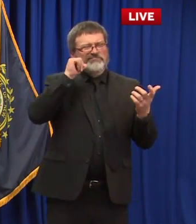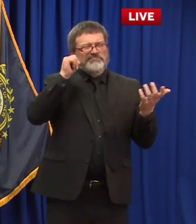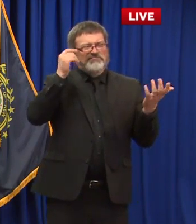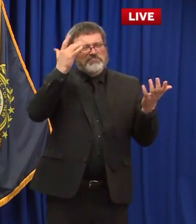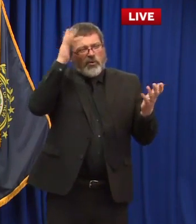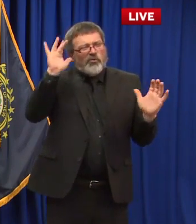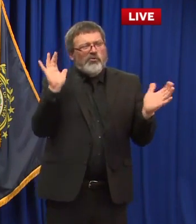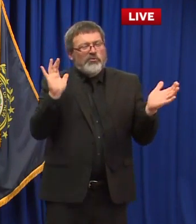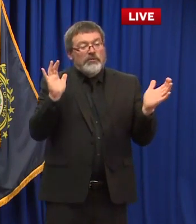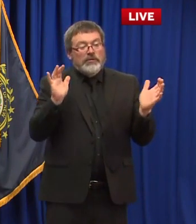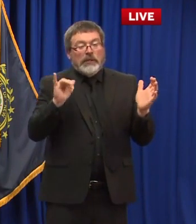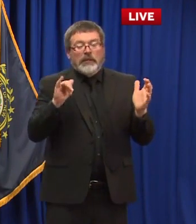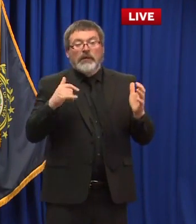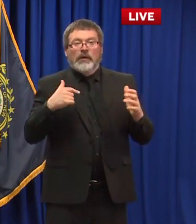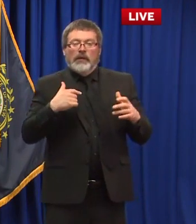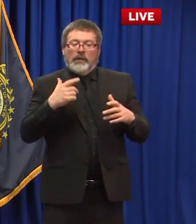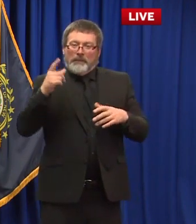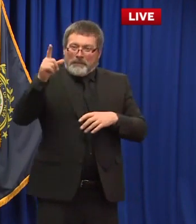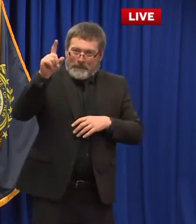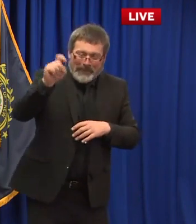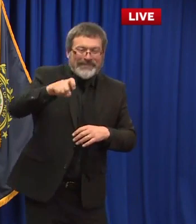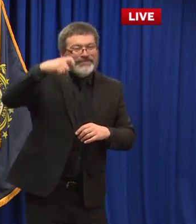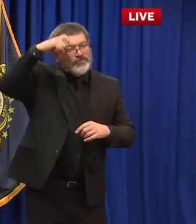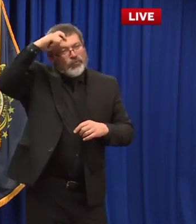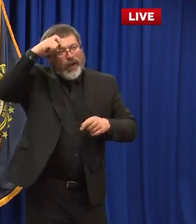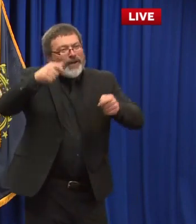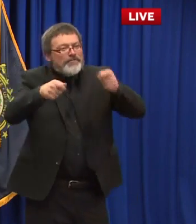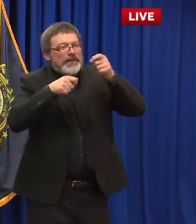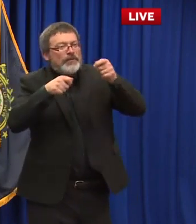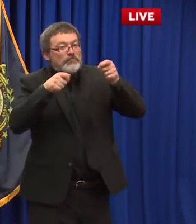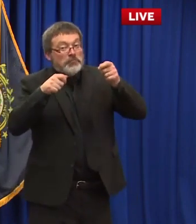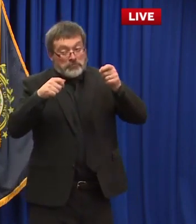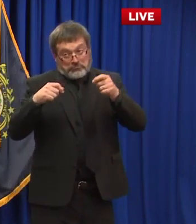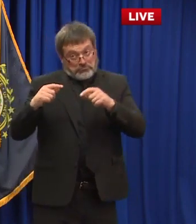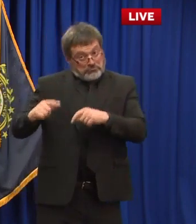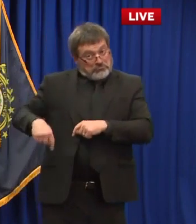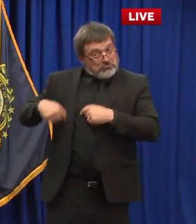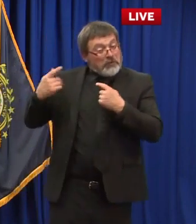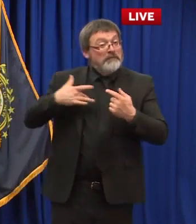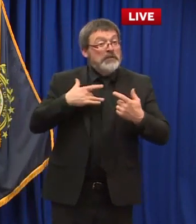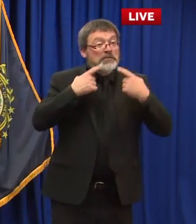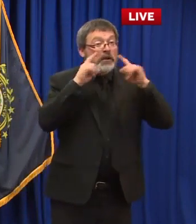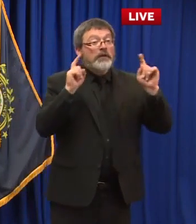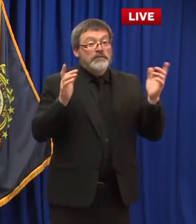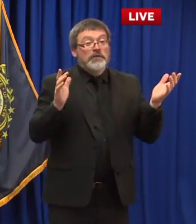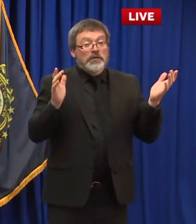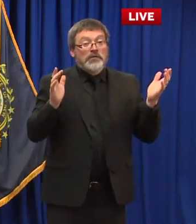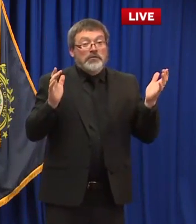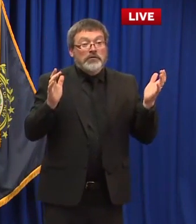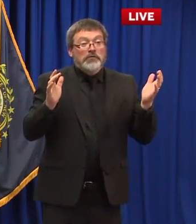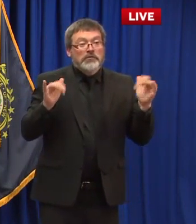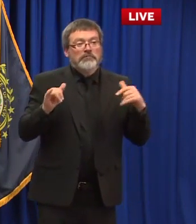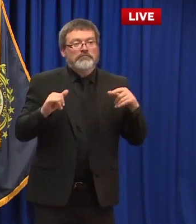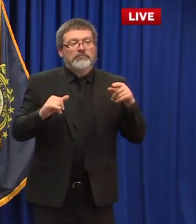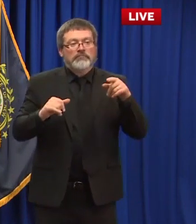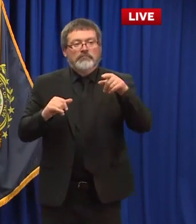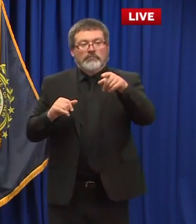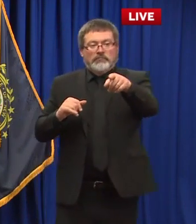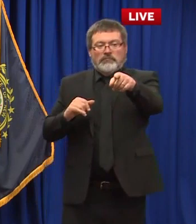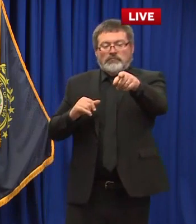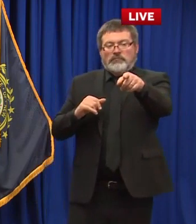believe that we've been very successful with that process in the past and i will be successful in the future i have a question actually for the commissioner sure